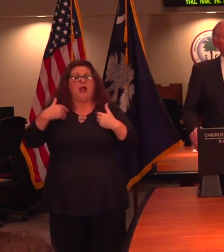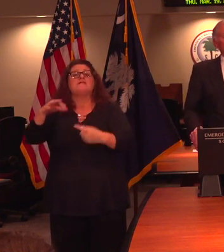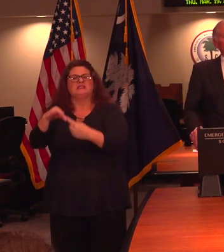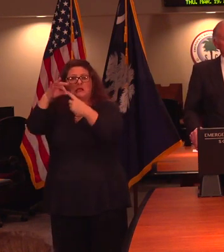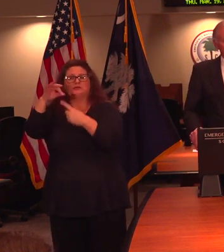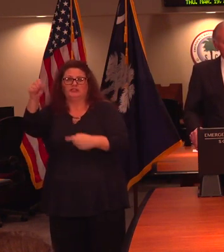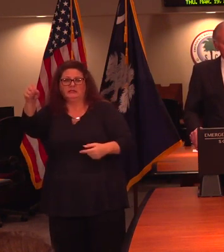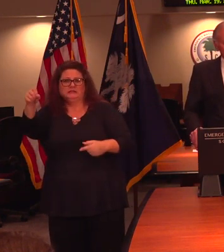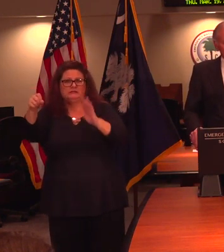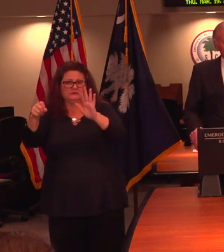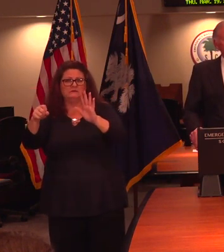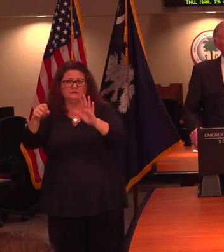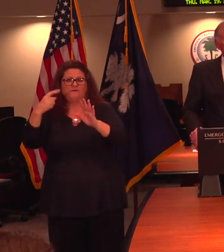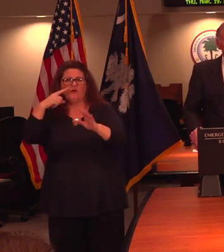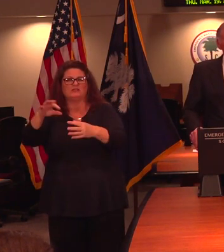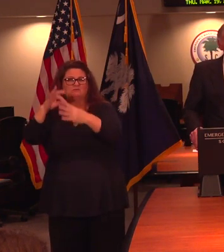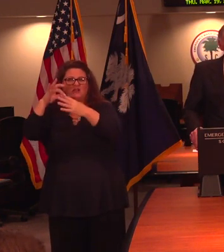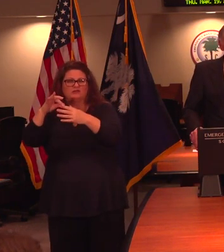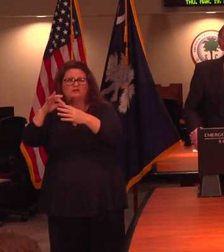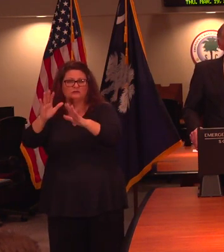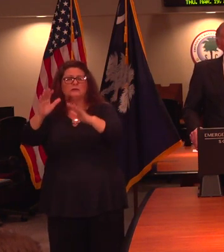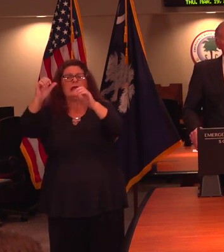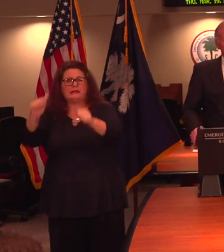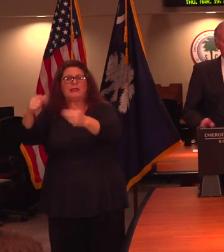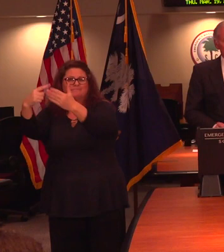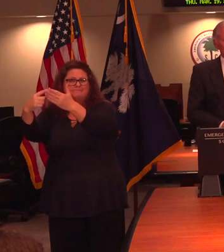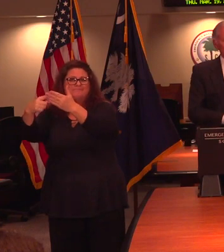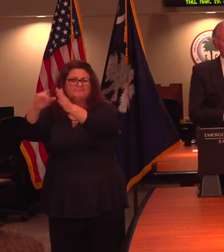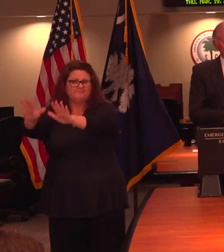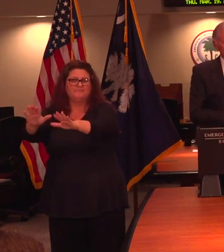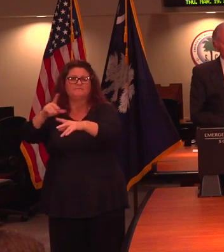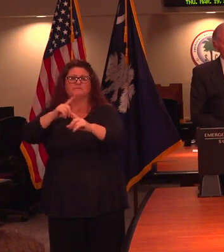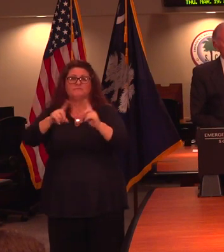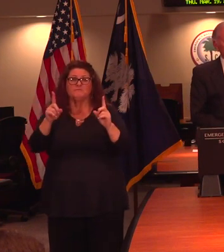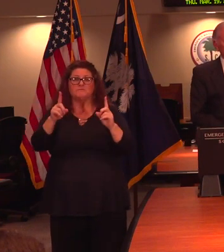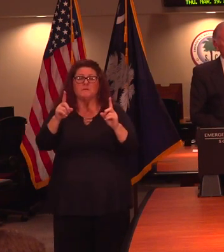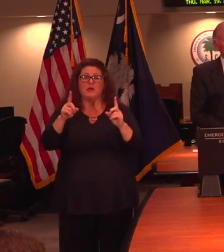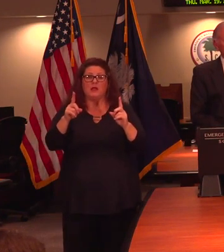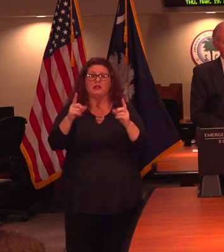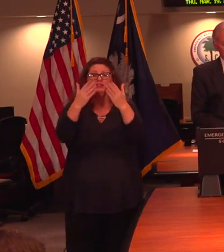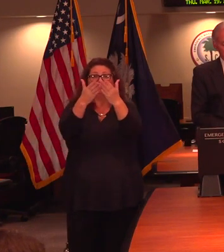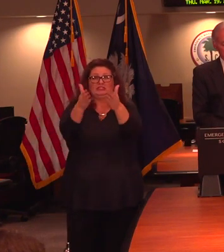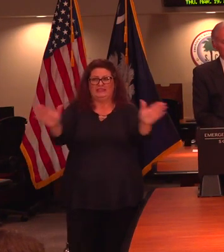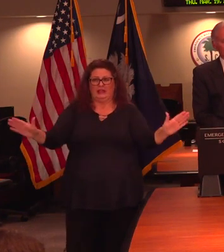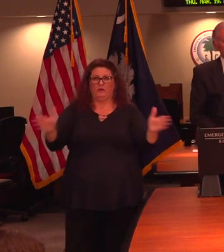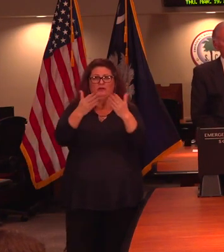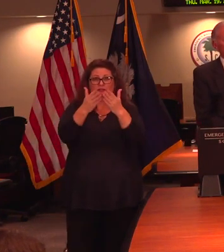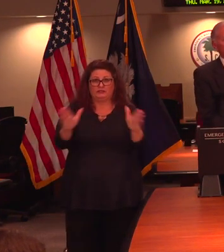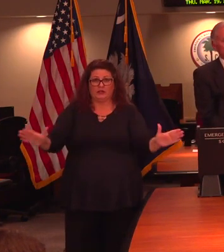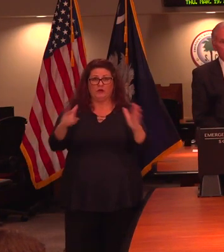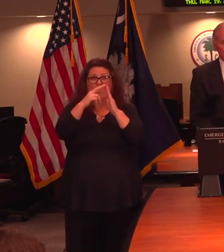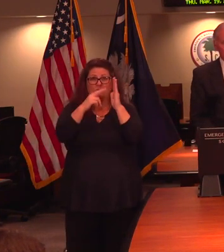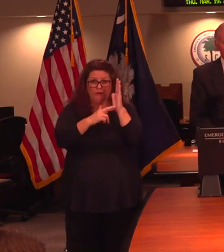and those can be addressed. But as the rule, the order is, unless it's